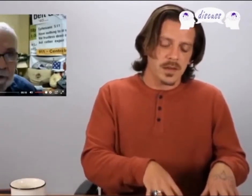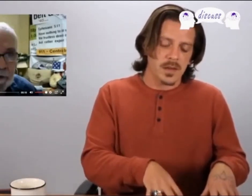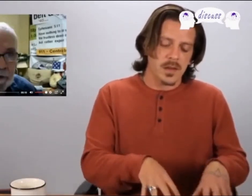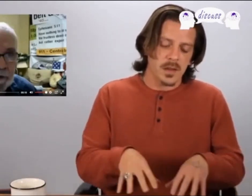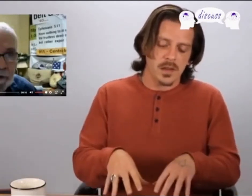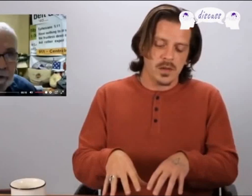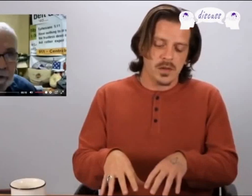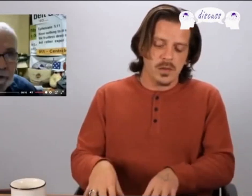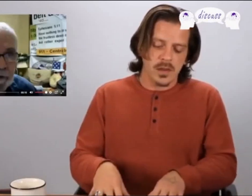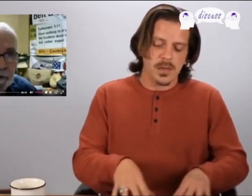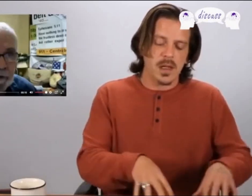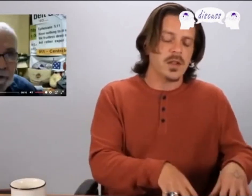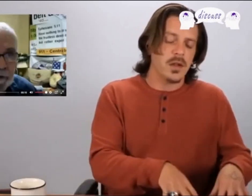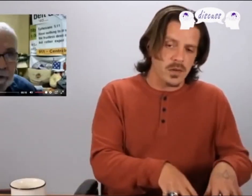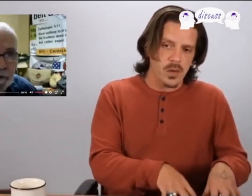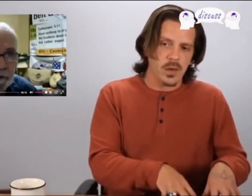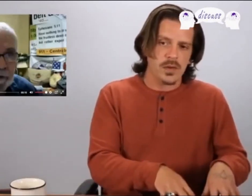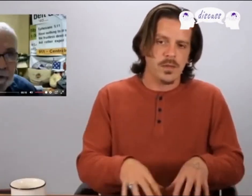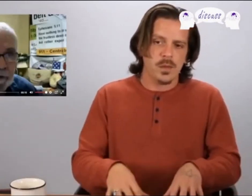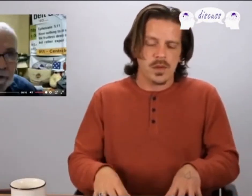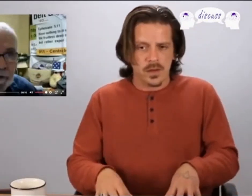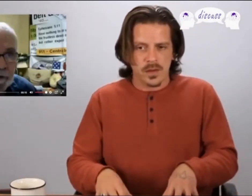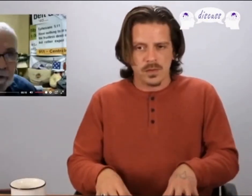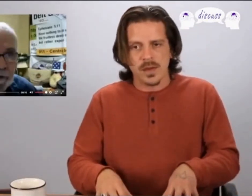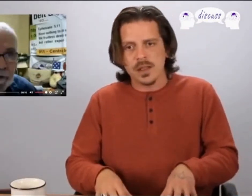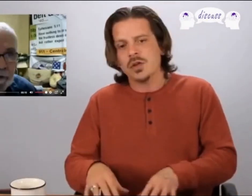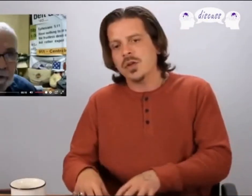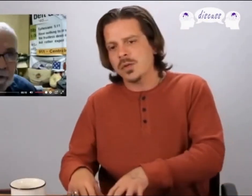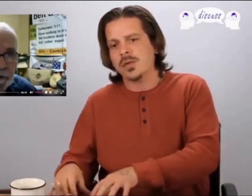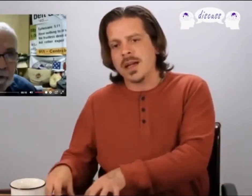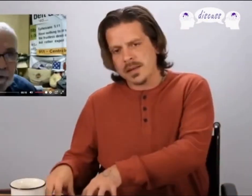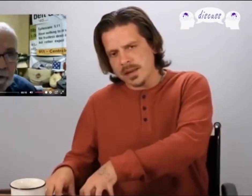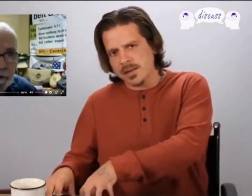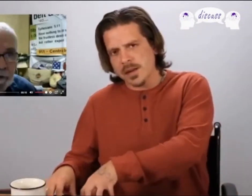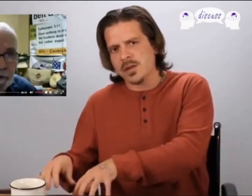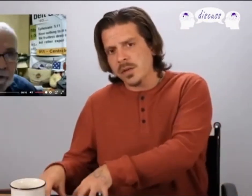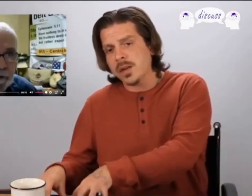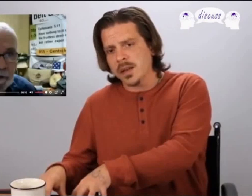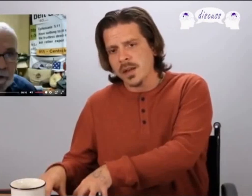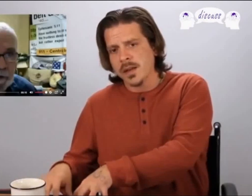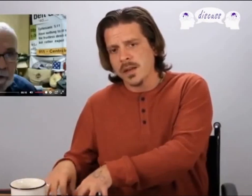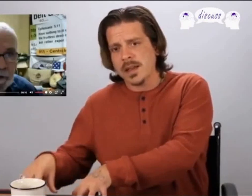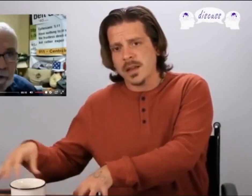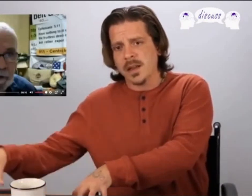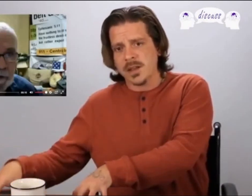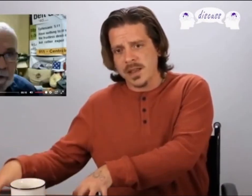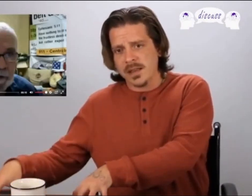told him not to go to court for charges related to harassing this attorney that he claims kidnapped